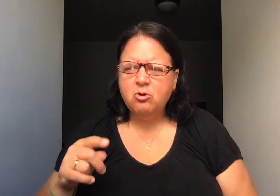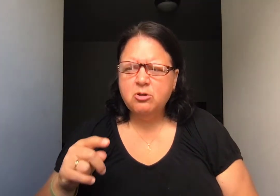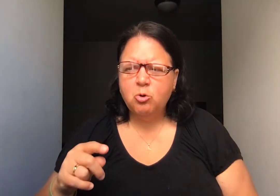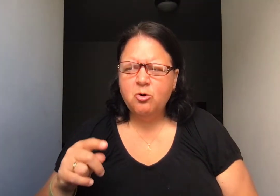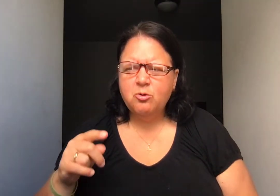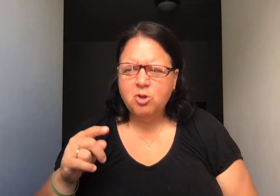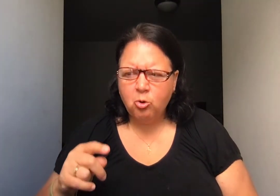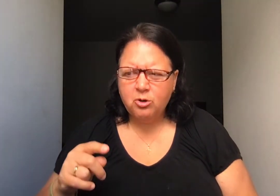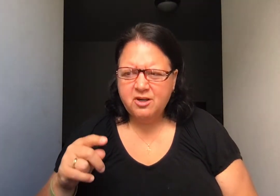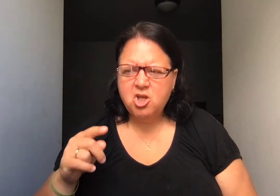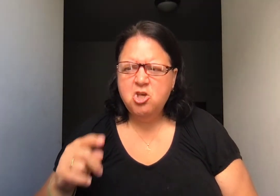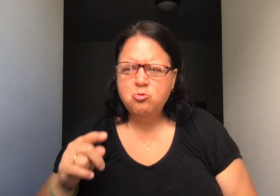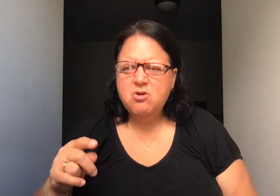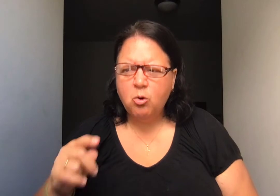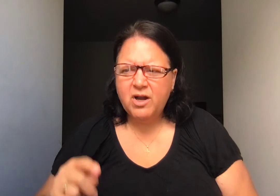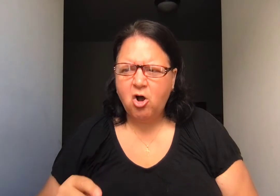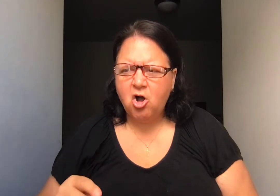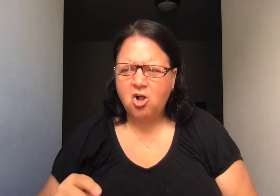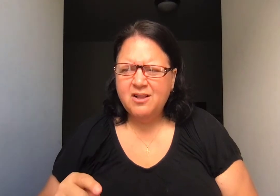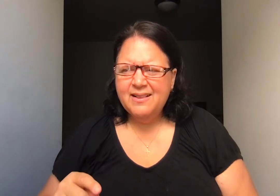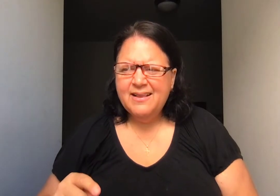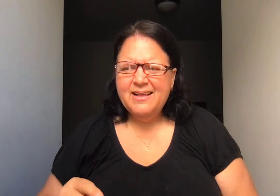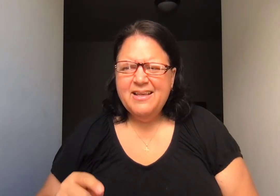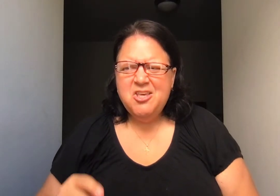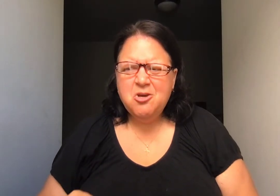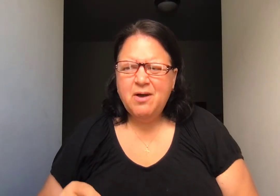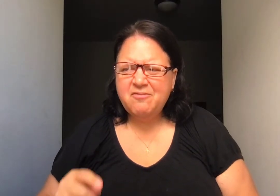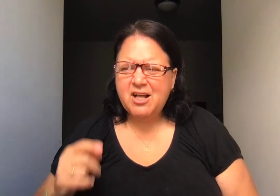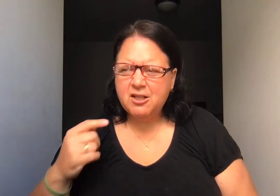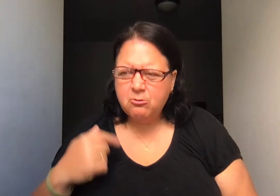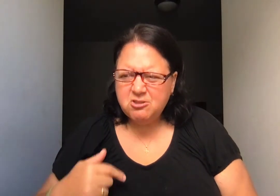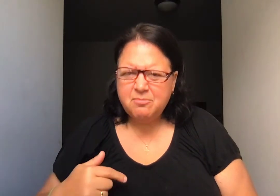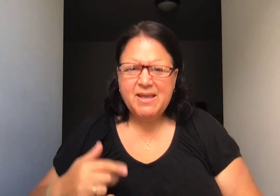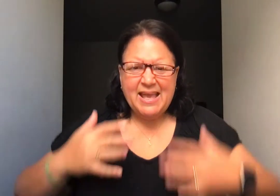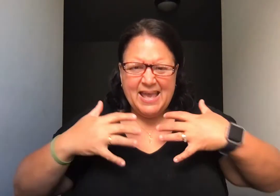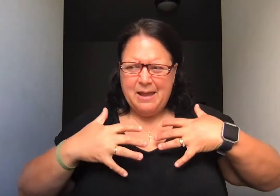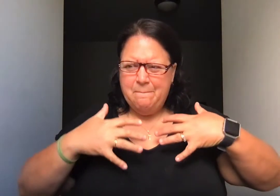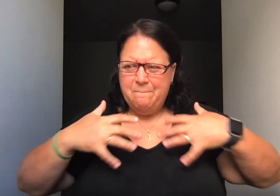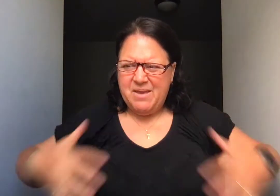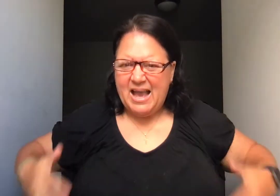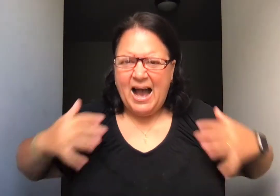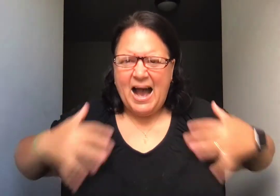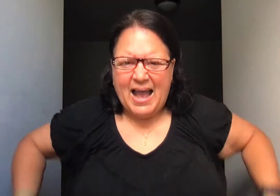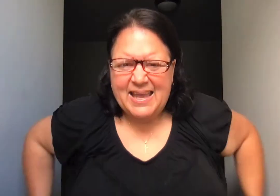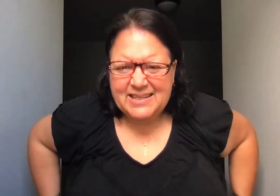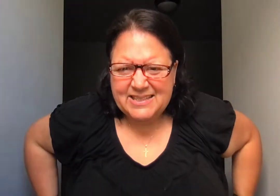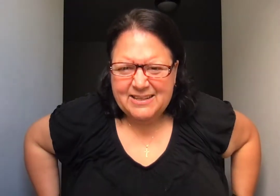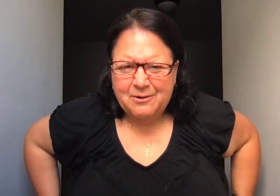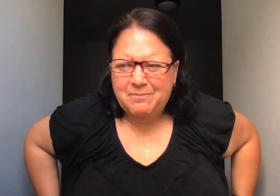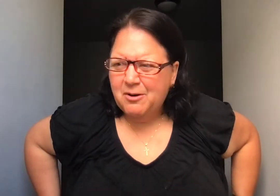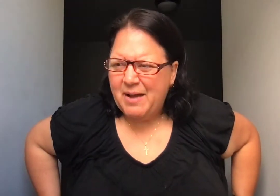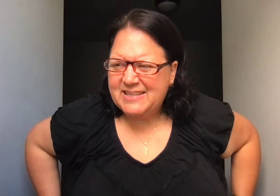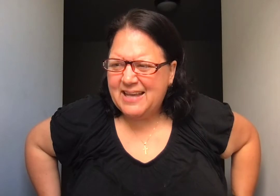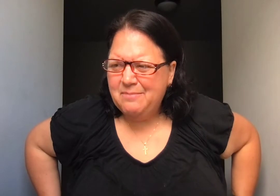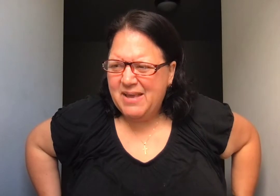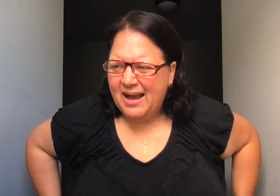O Lord, you know it all. You have enclosed me in behind, oh, your backside behind,